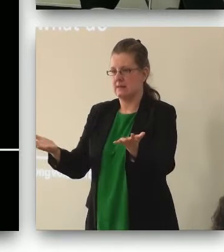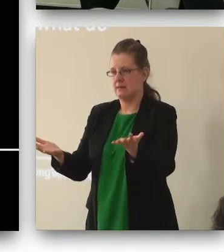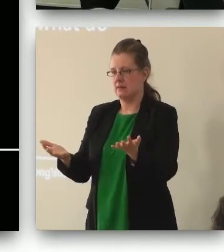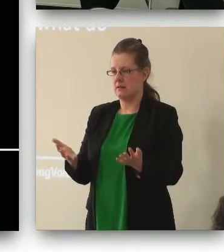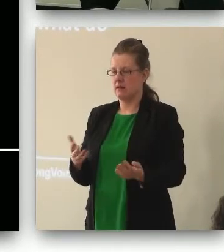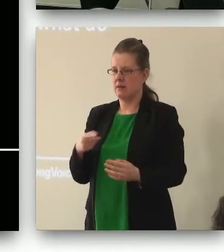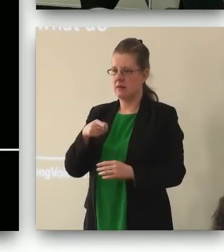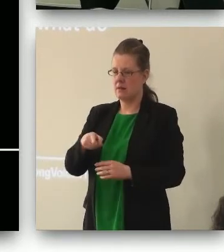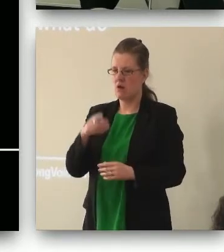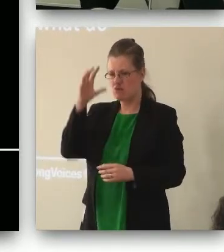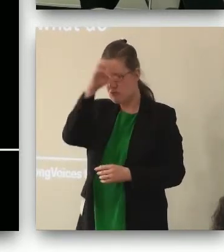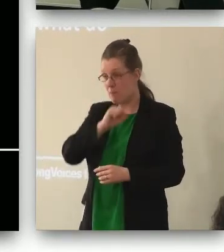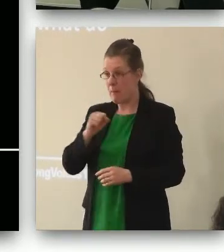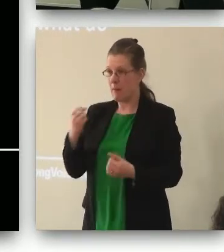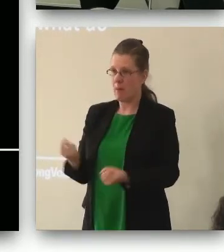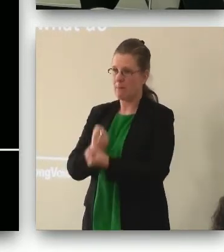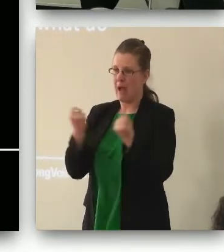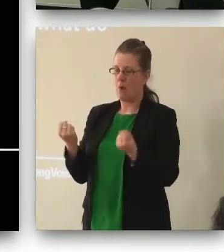remember the power of the panto